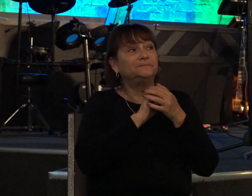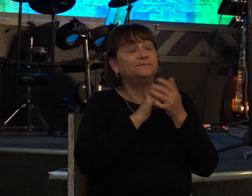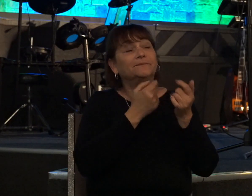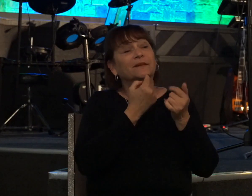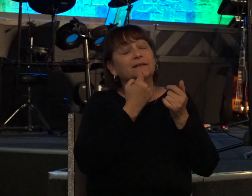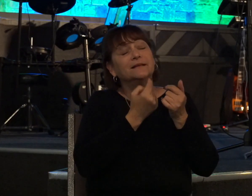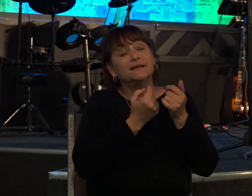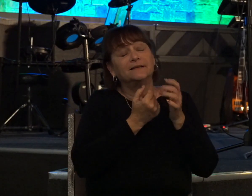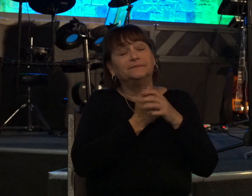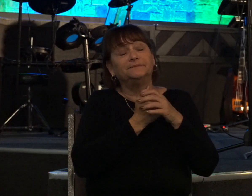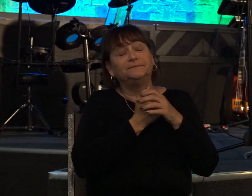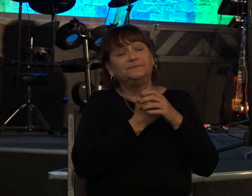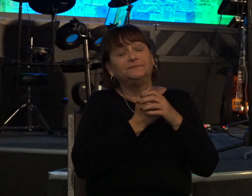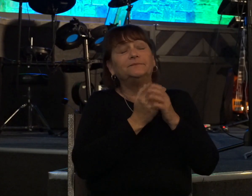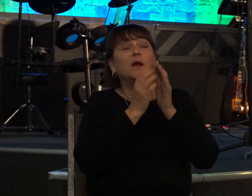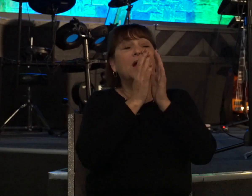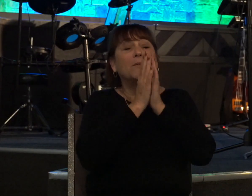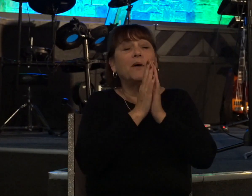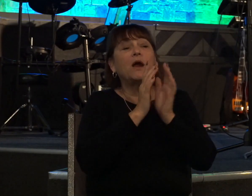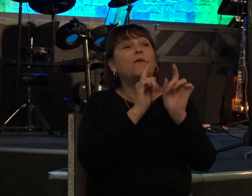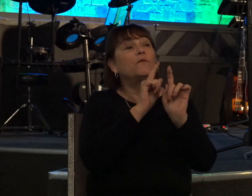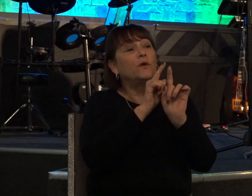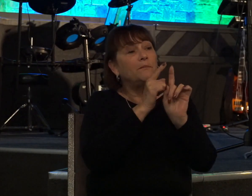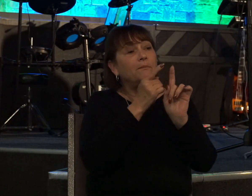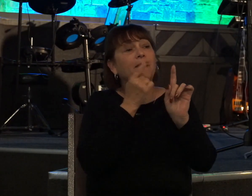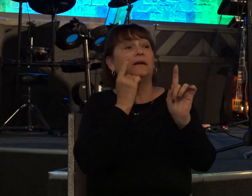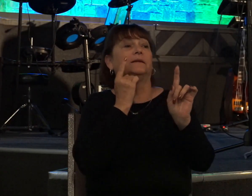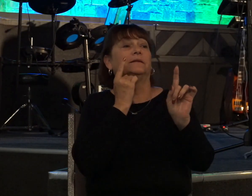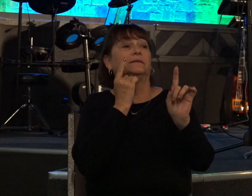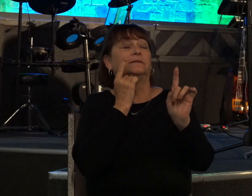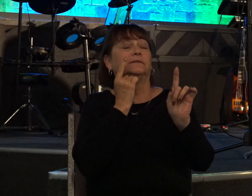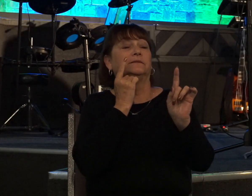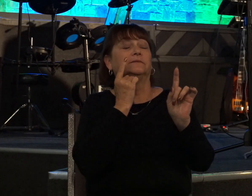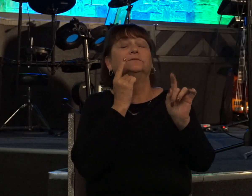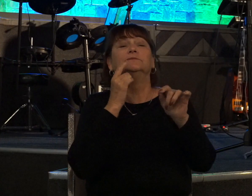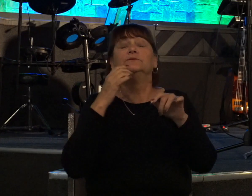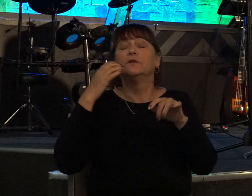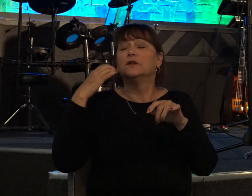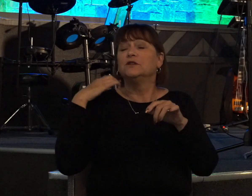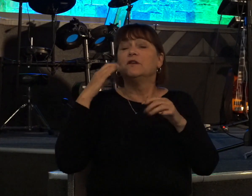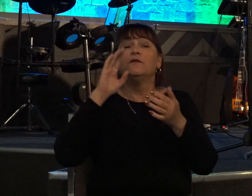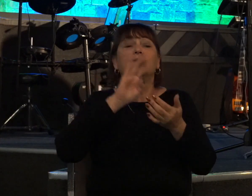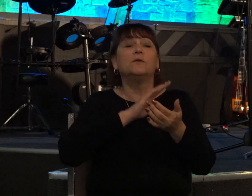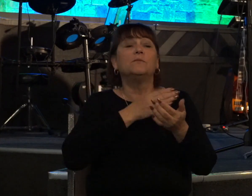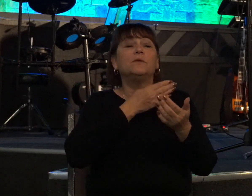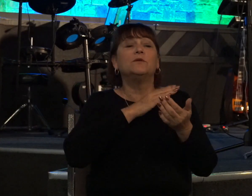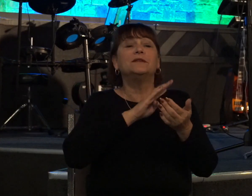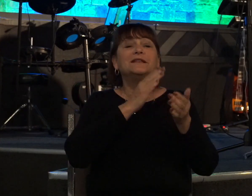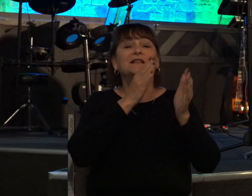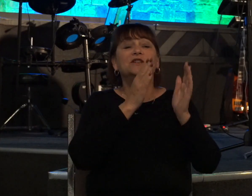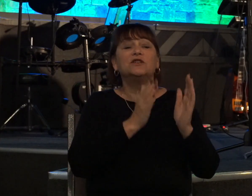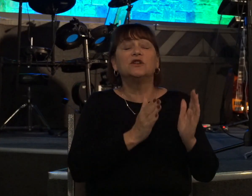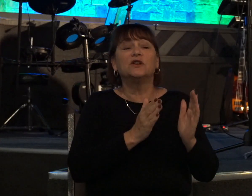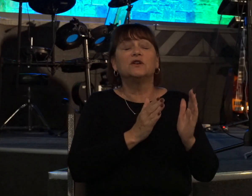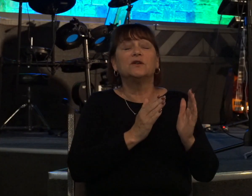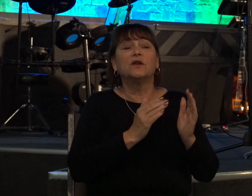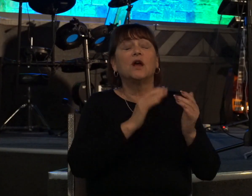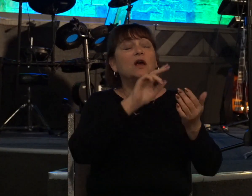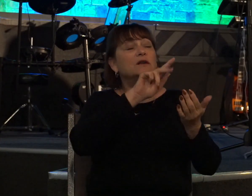a prayer of repentance to the chief musician a psalm of David when